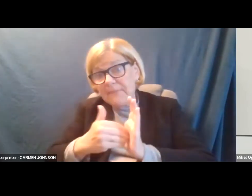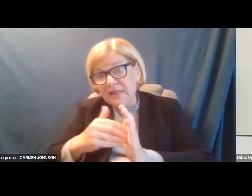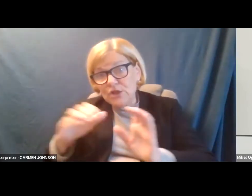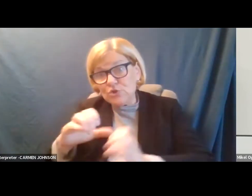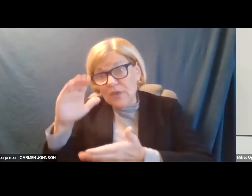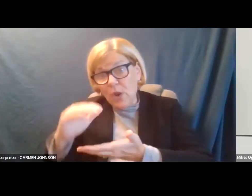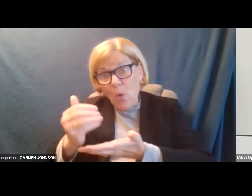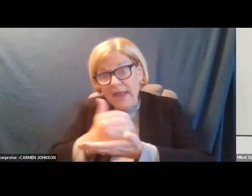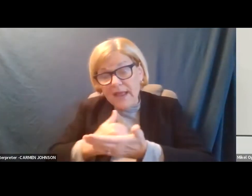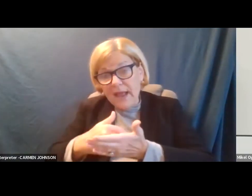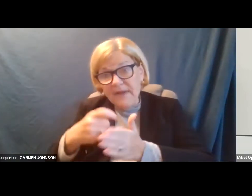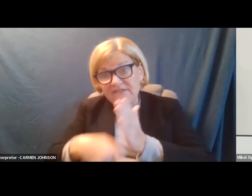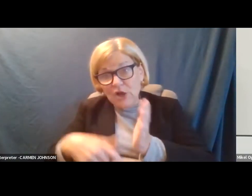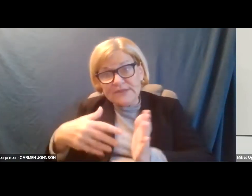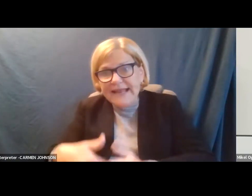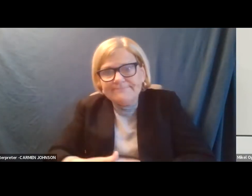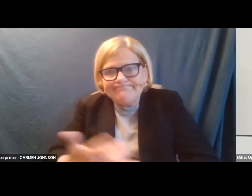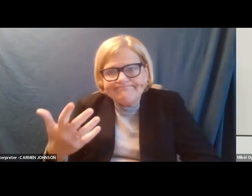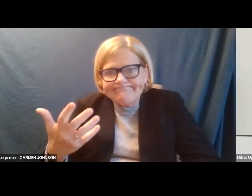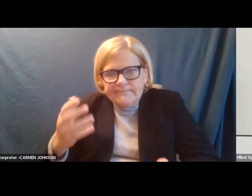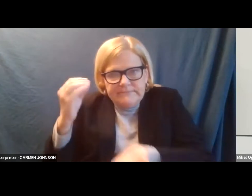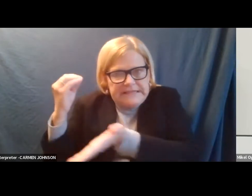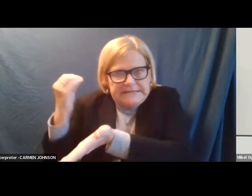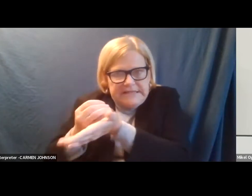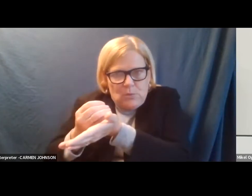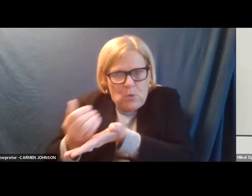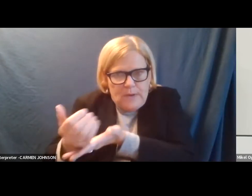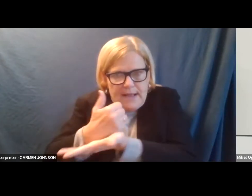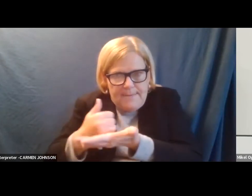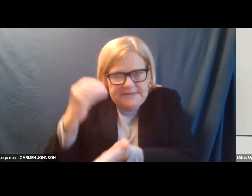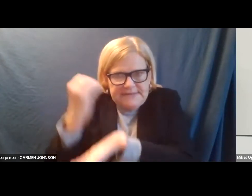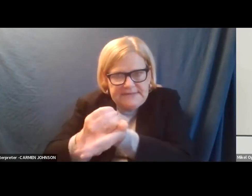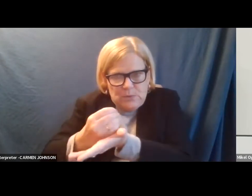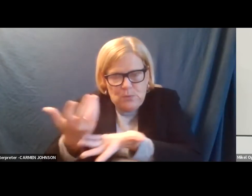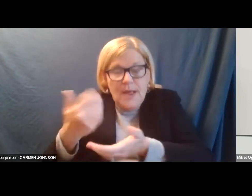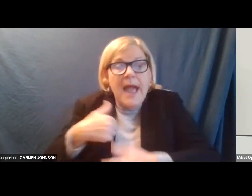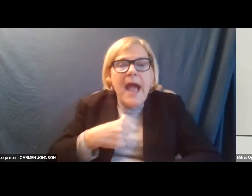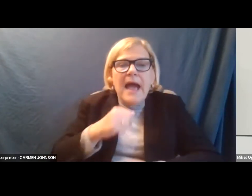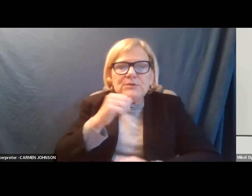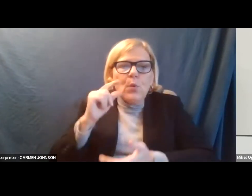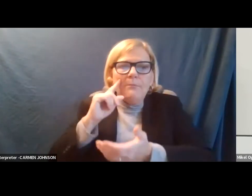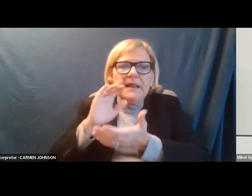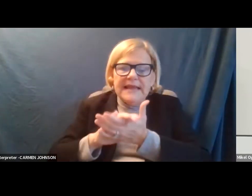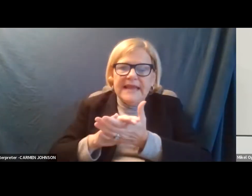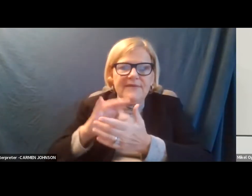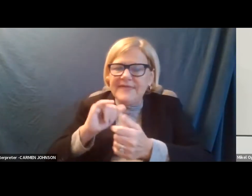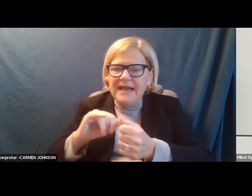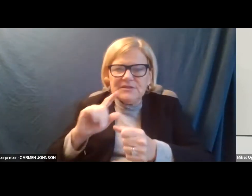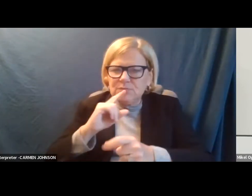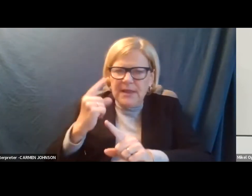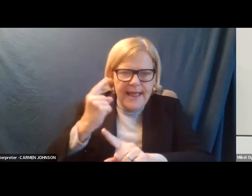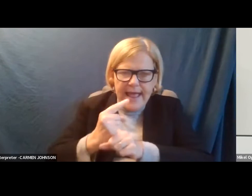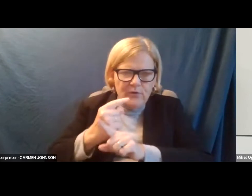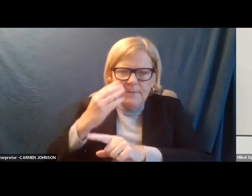do the low income fare study that leaves us with zero income. Um, I don't believe that that's totally accurate